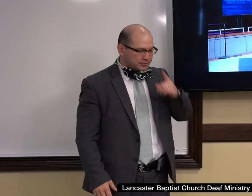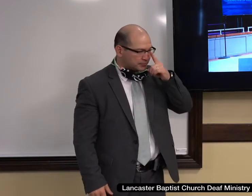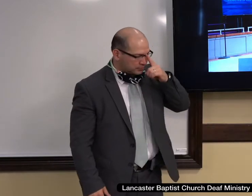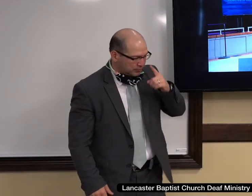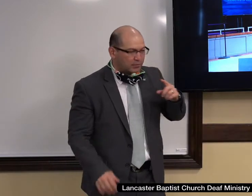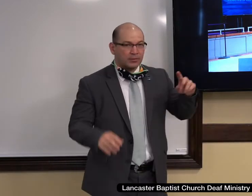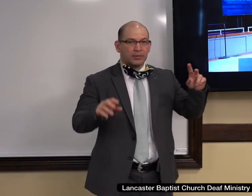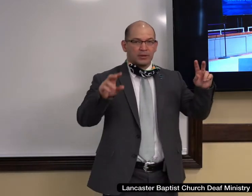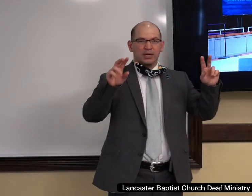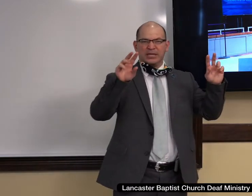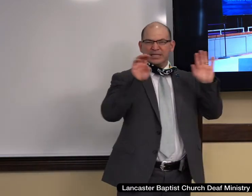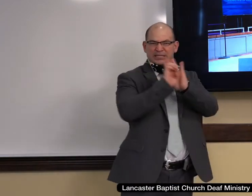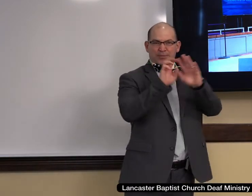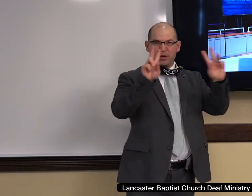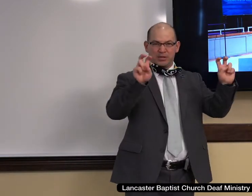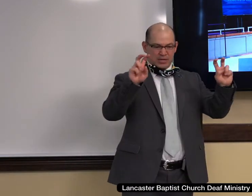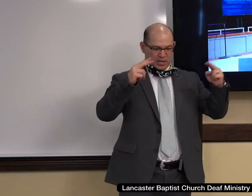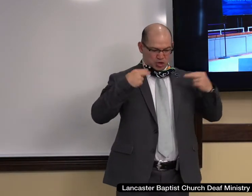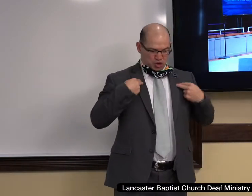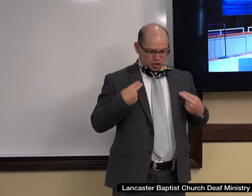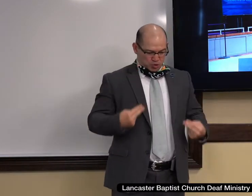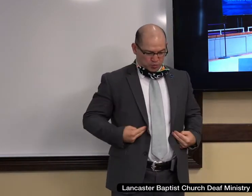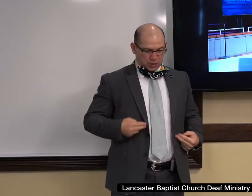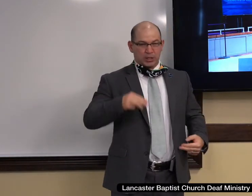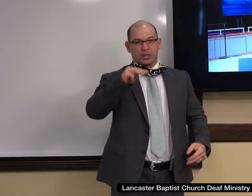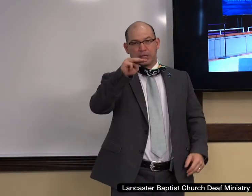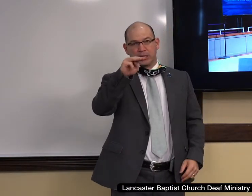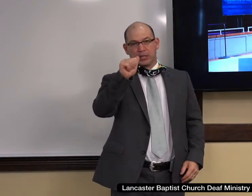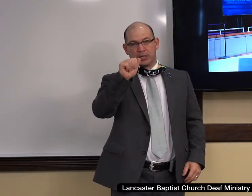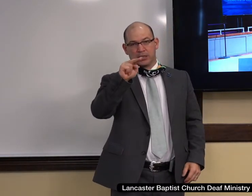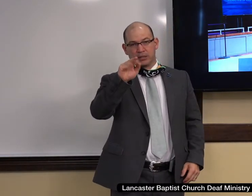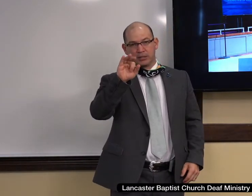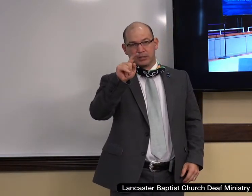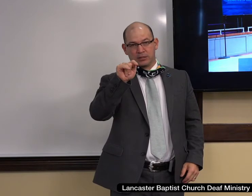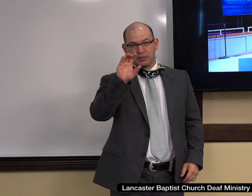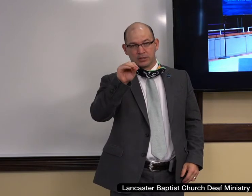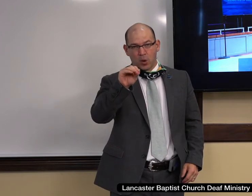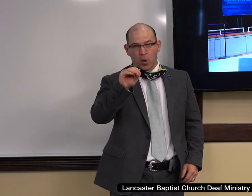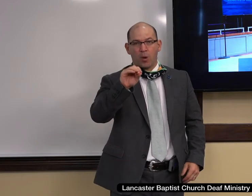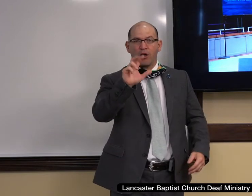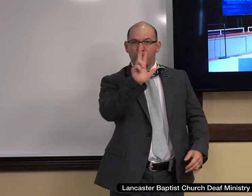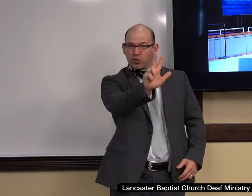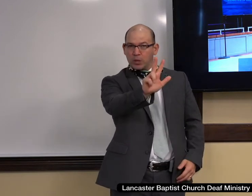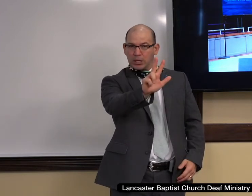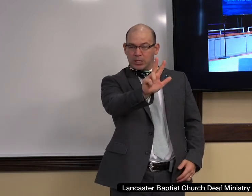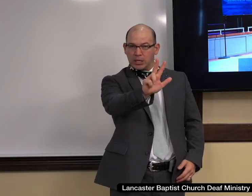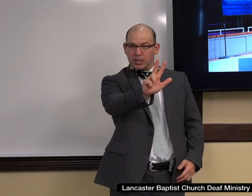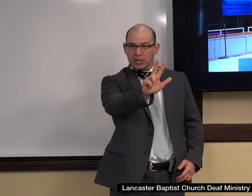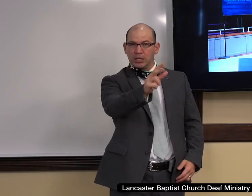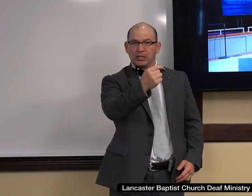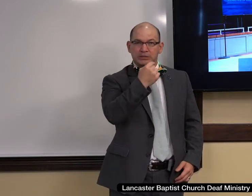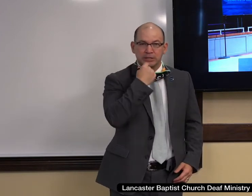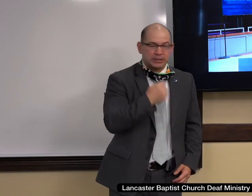Humanist Manifesto 3 says, and I quote, as non-theists, that's a nice way of saying as atheists,